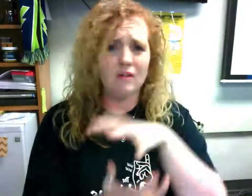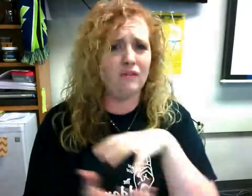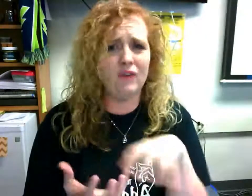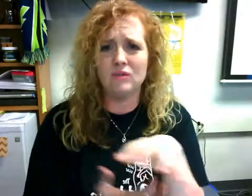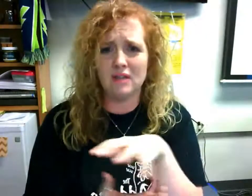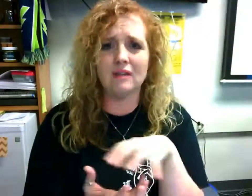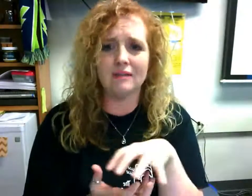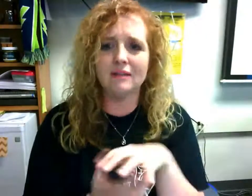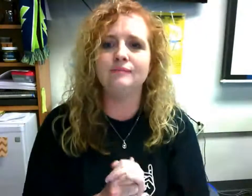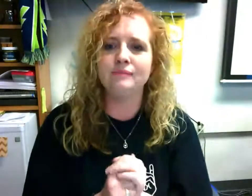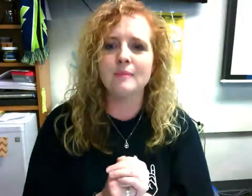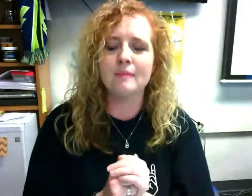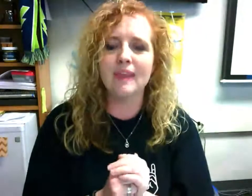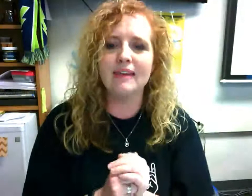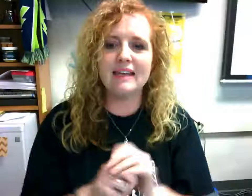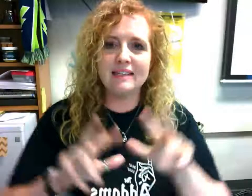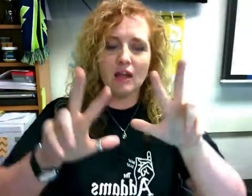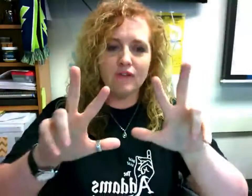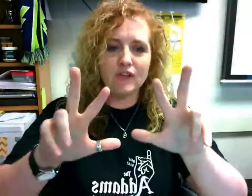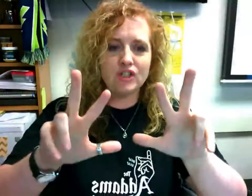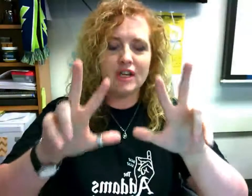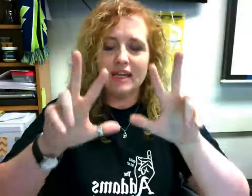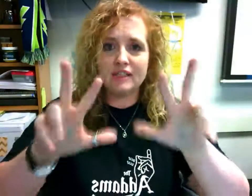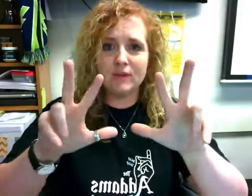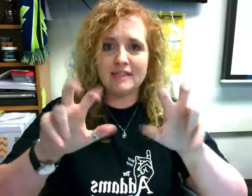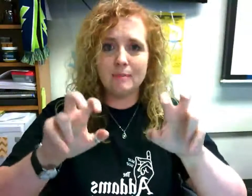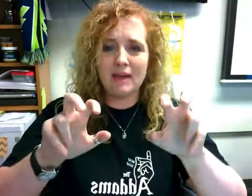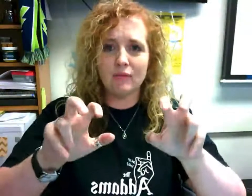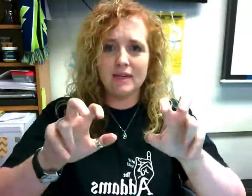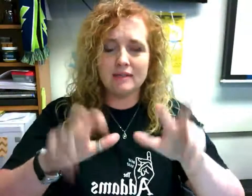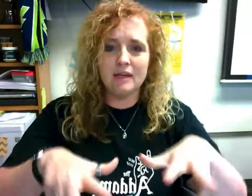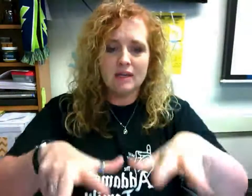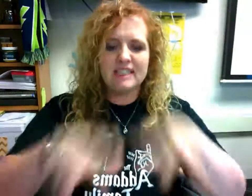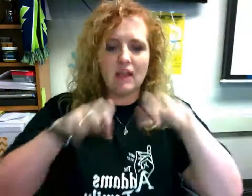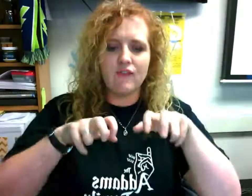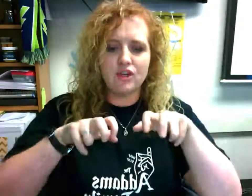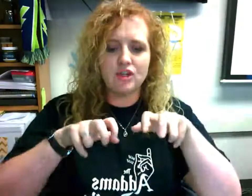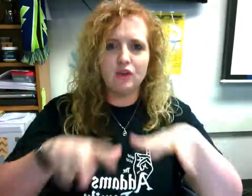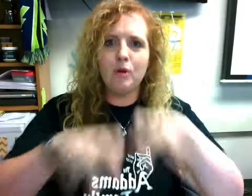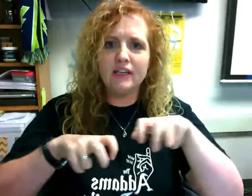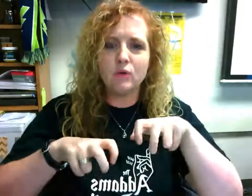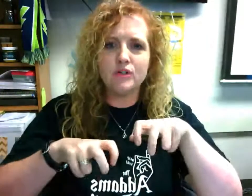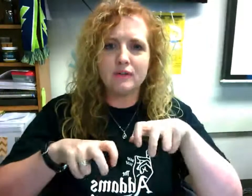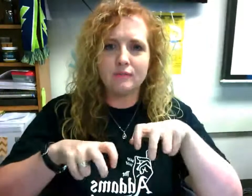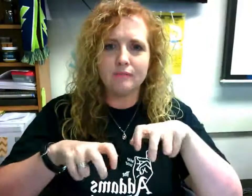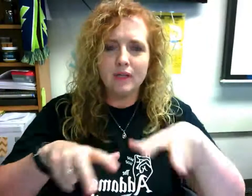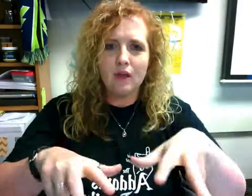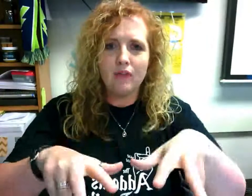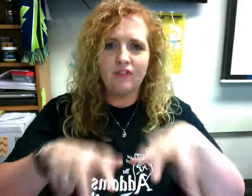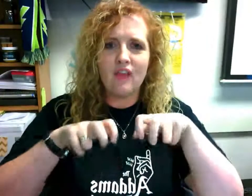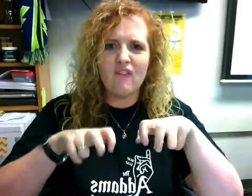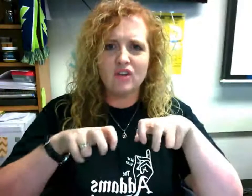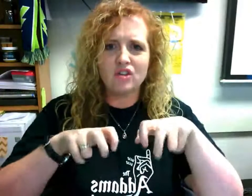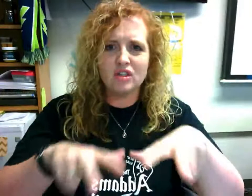next is selfish it's threes to bent threes selfish and you're pulling towards you